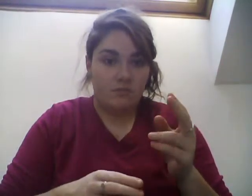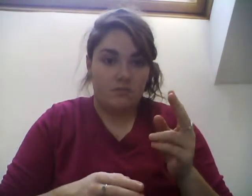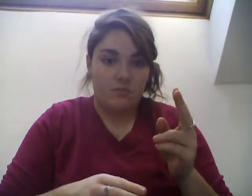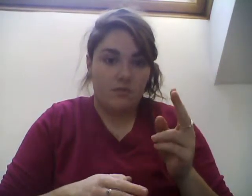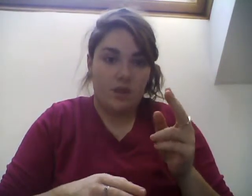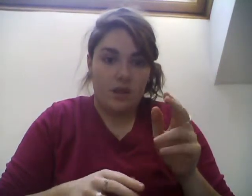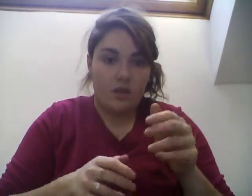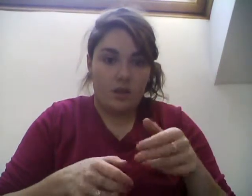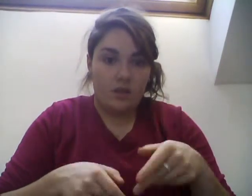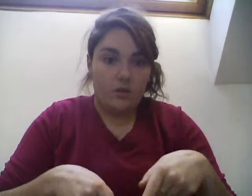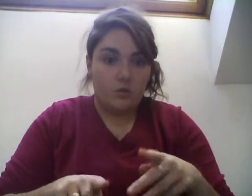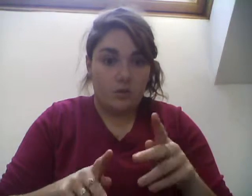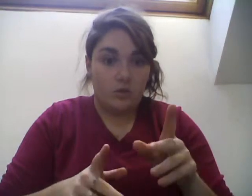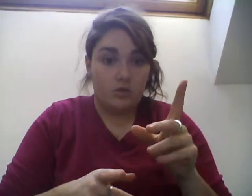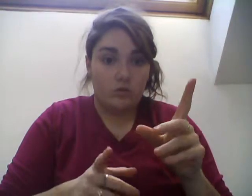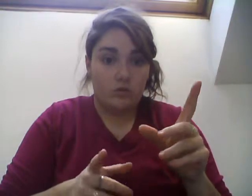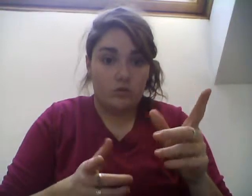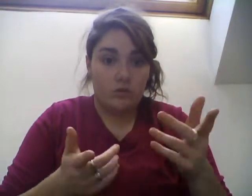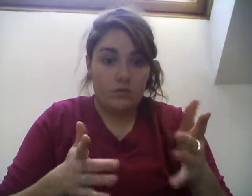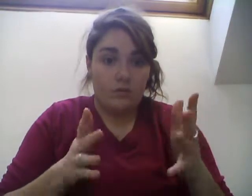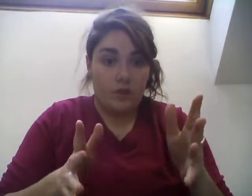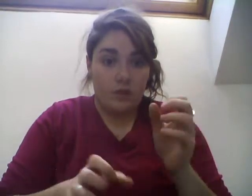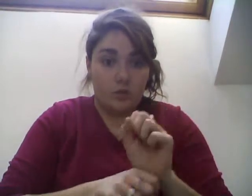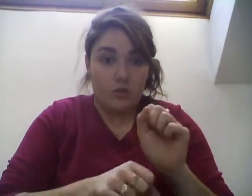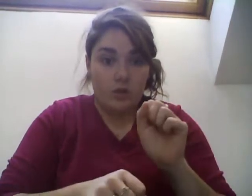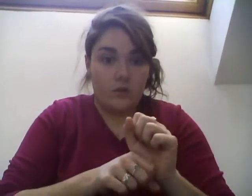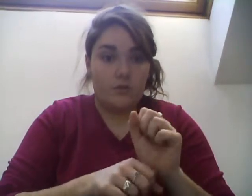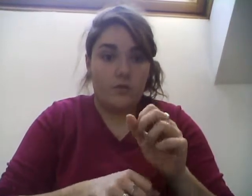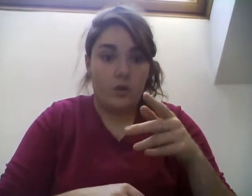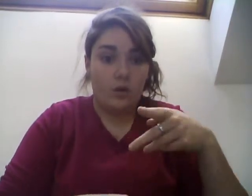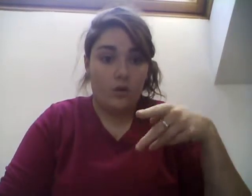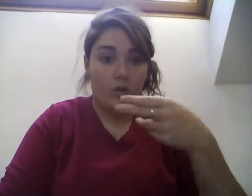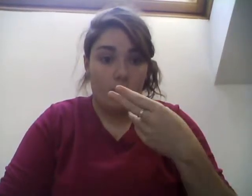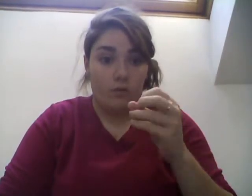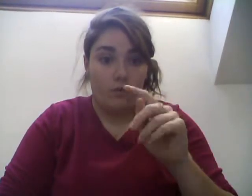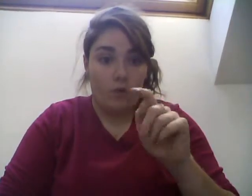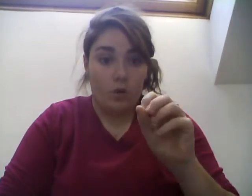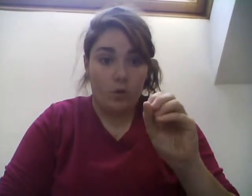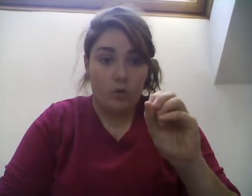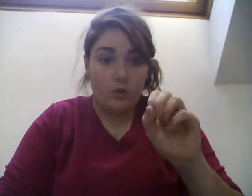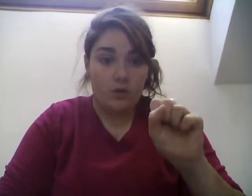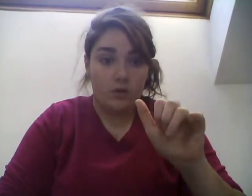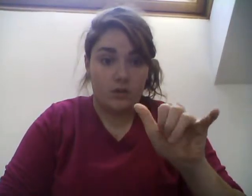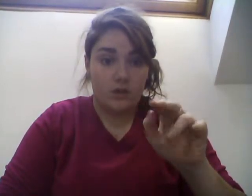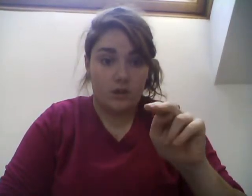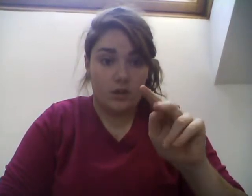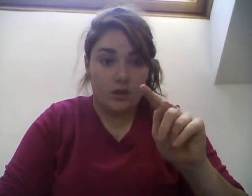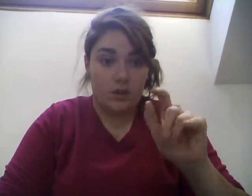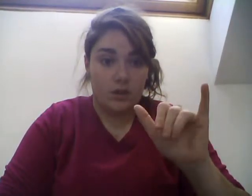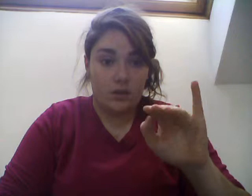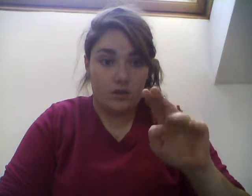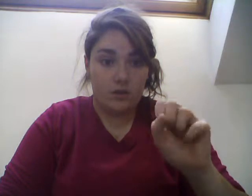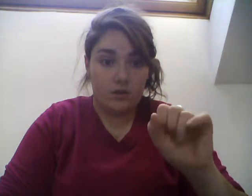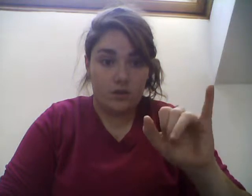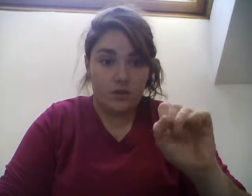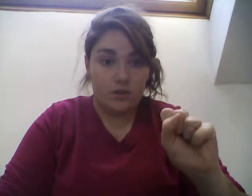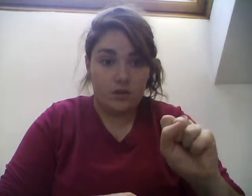Photosynthesis is going to trap that energy. So we're going to start with light energy. So I'm going to write a general